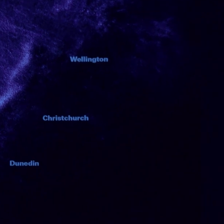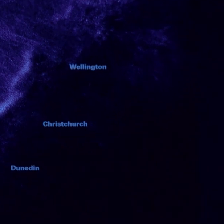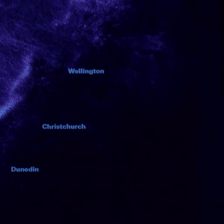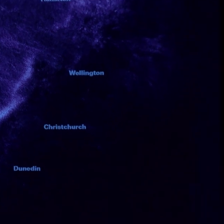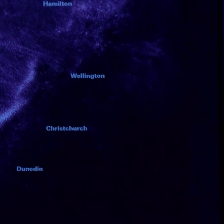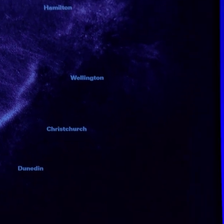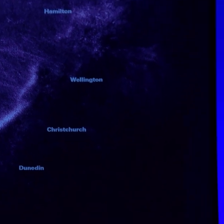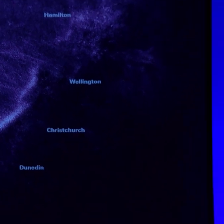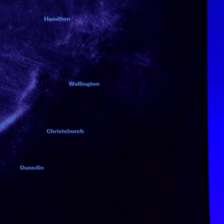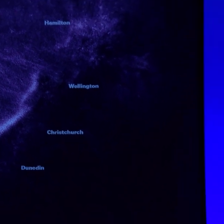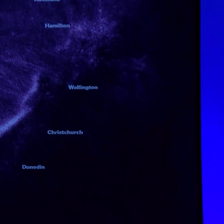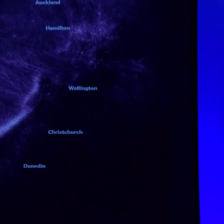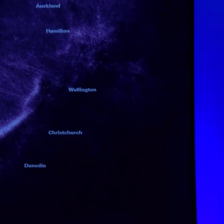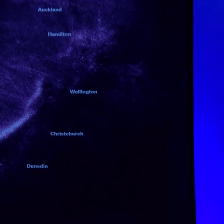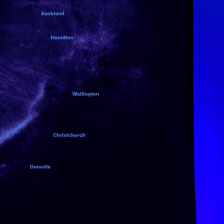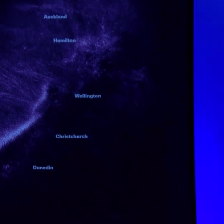put on some place names in PowerPoint